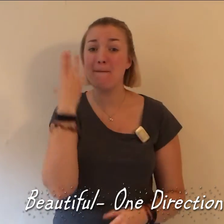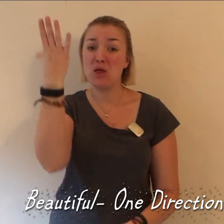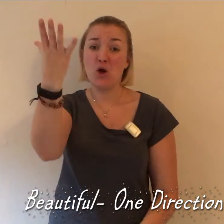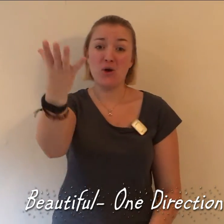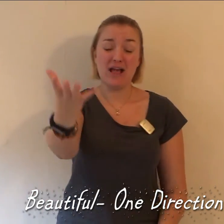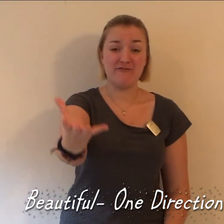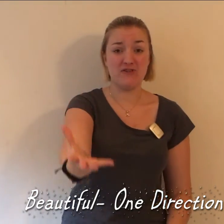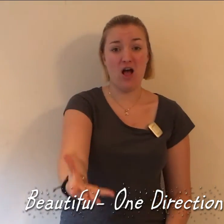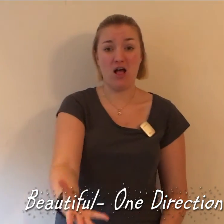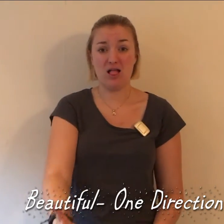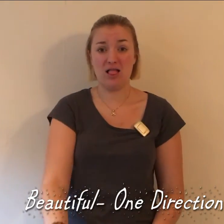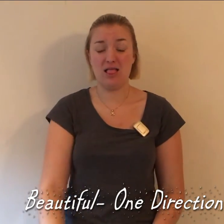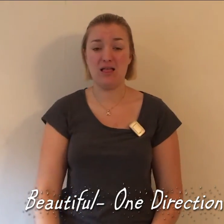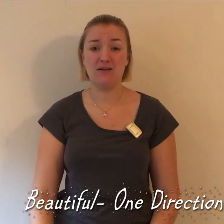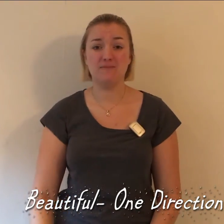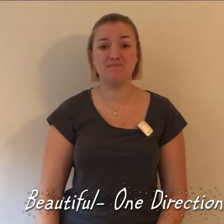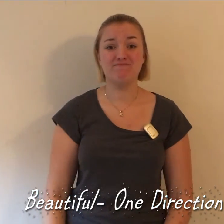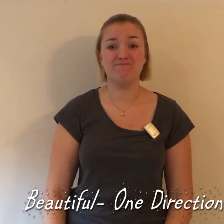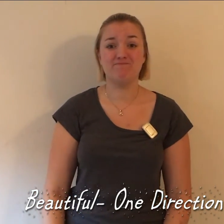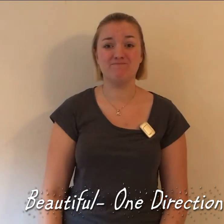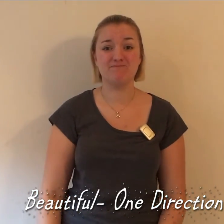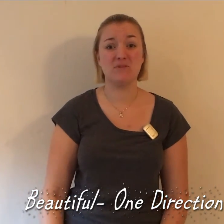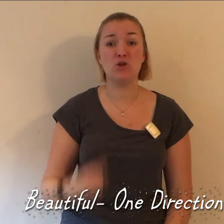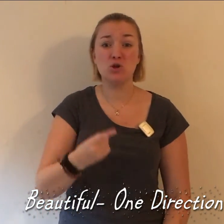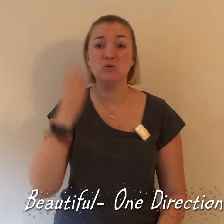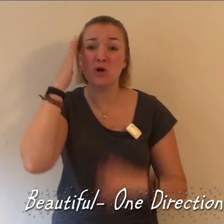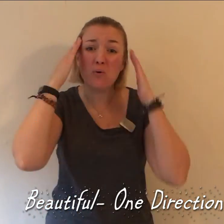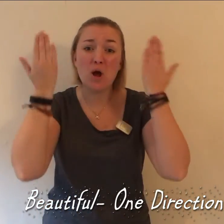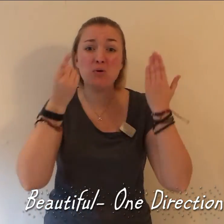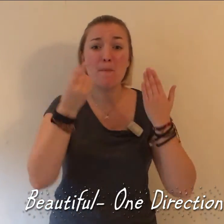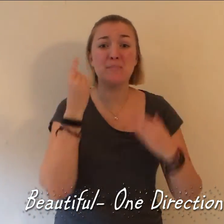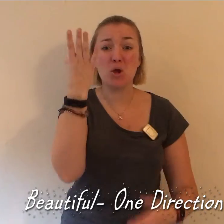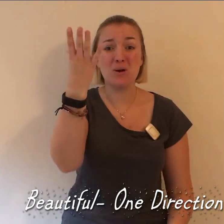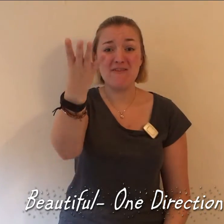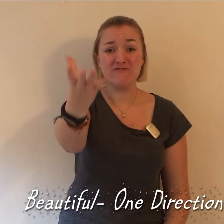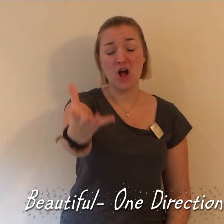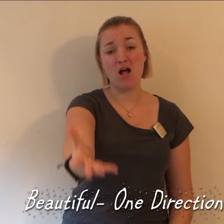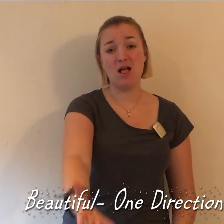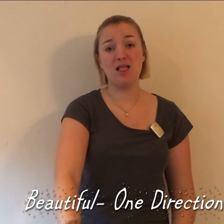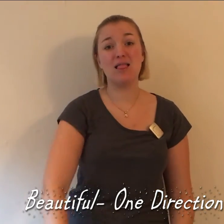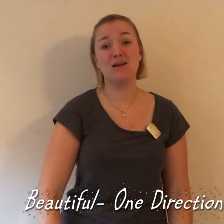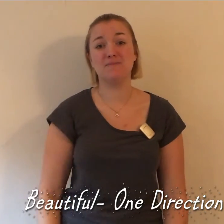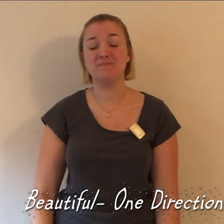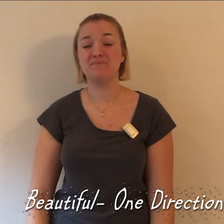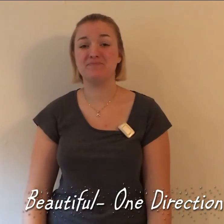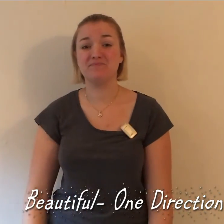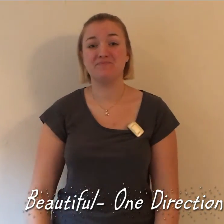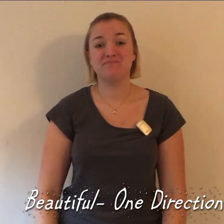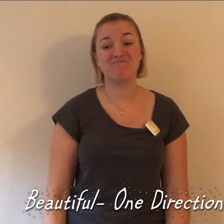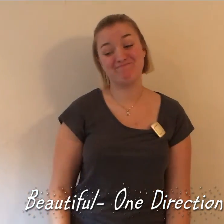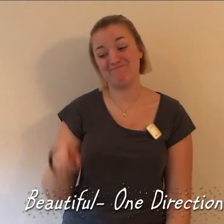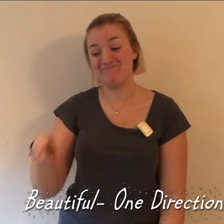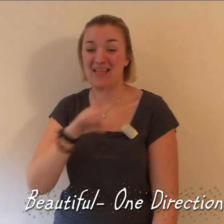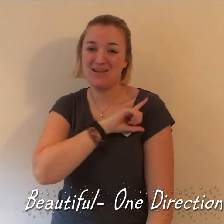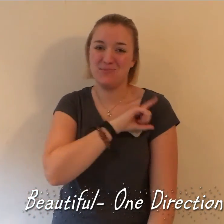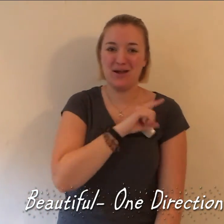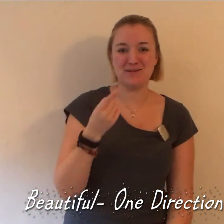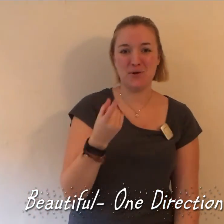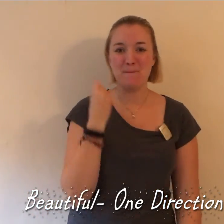you're Oh-oh You don't know you're Oh-oh That's what makes you